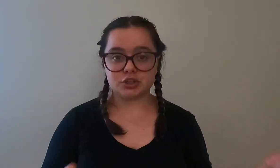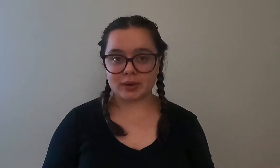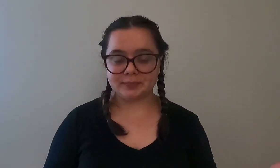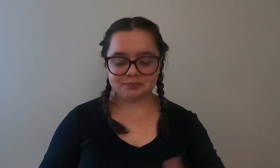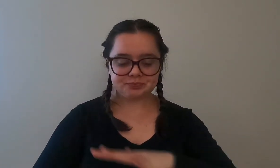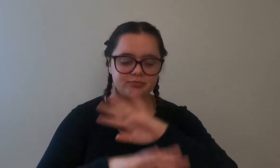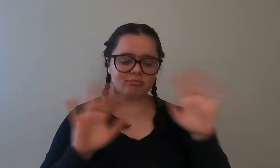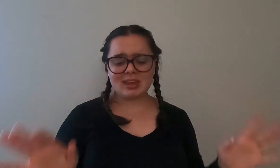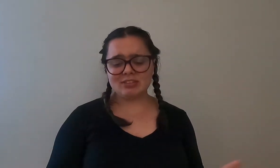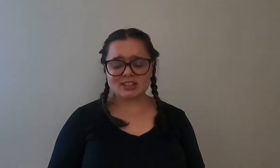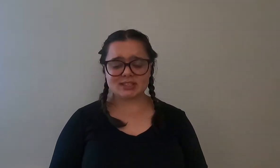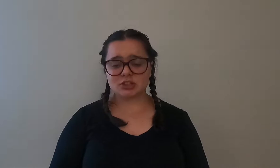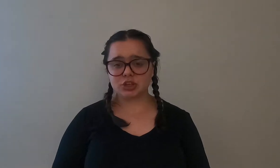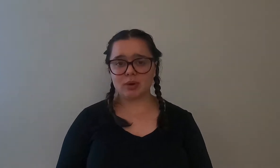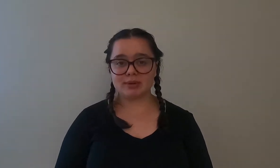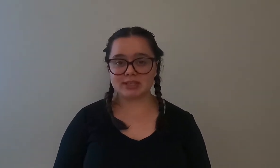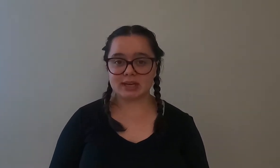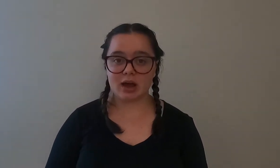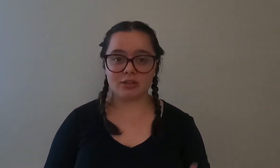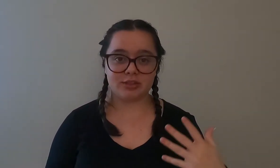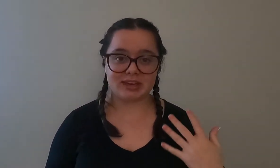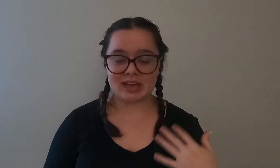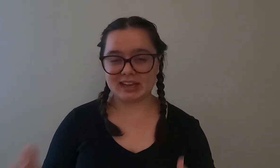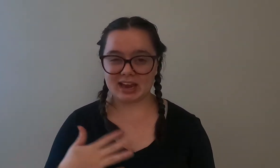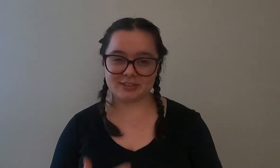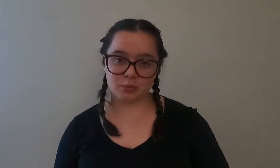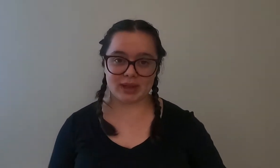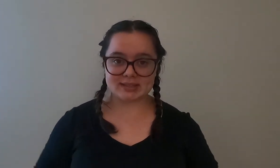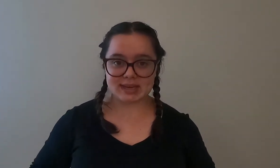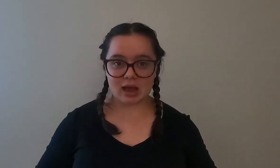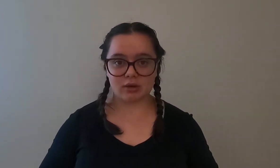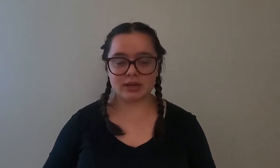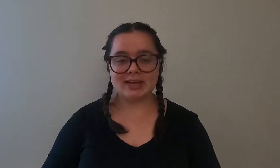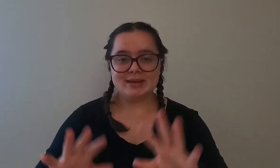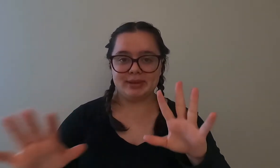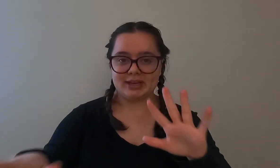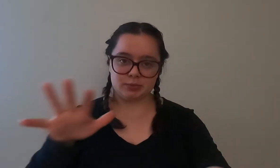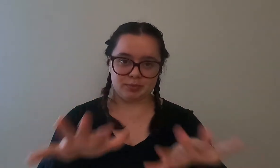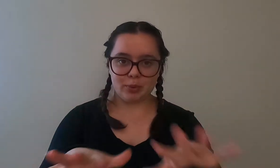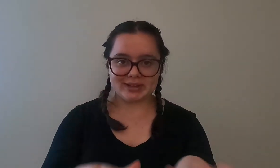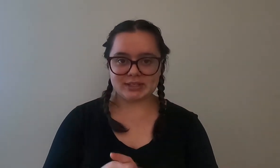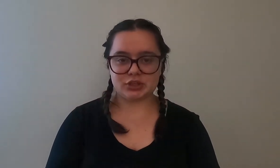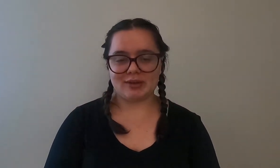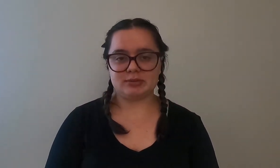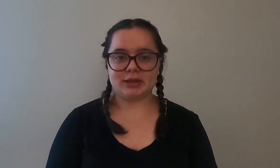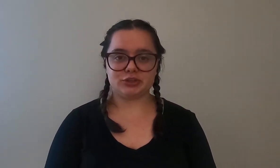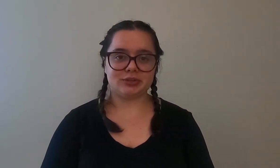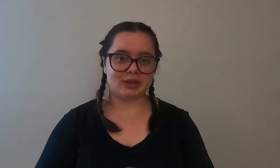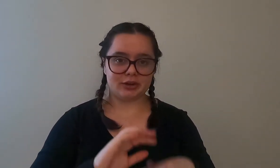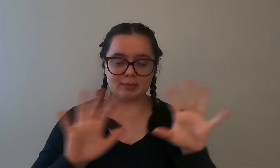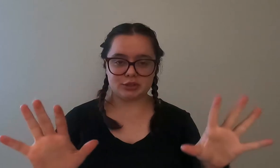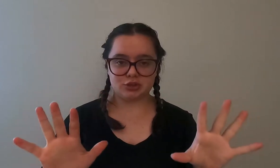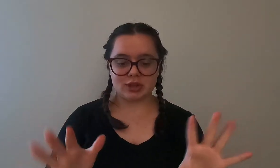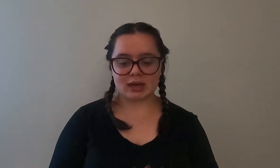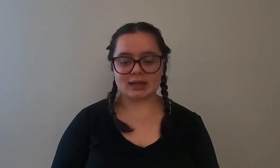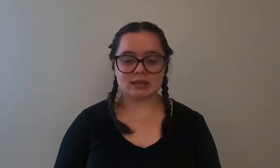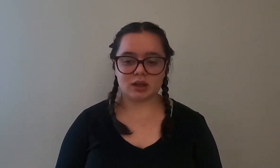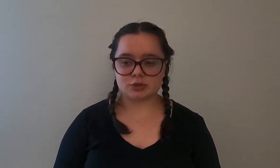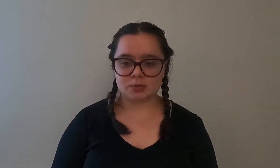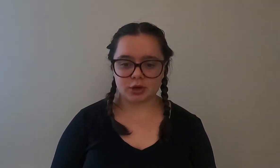to do it that's essentially what we did other than getting kind of the weights down because with buoyancies you have to make sure that you're able to do that I did a lot of swimming